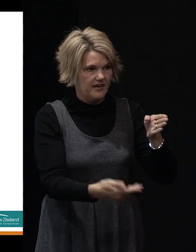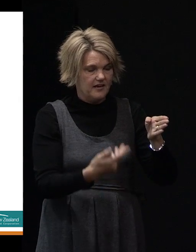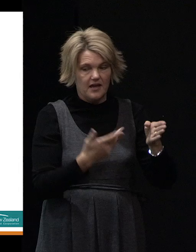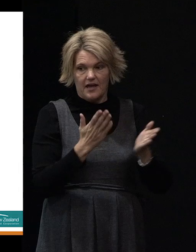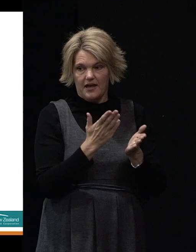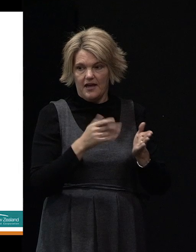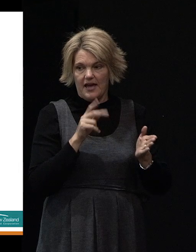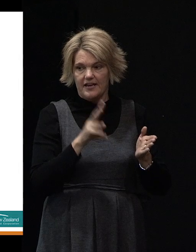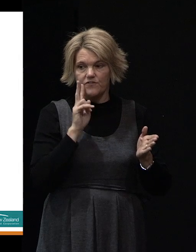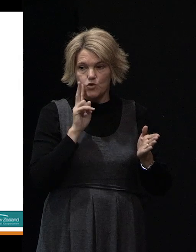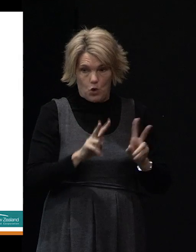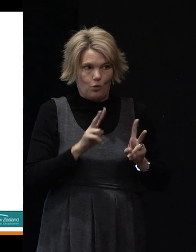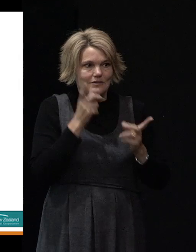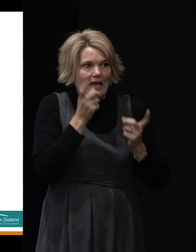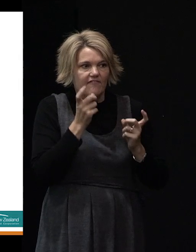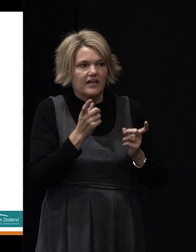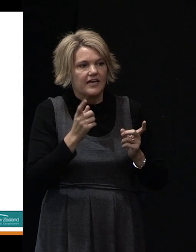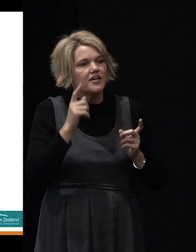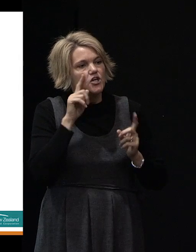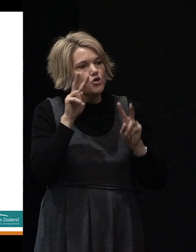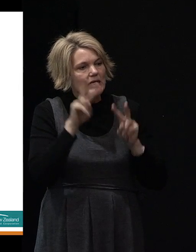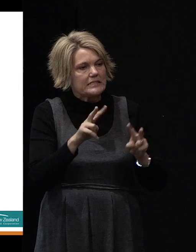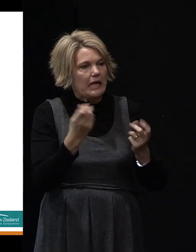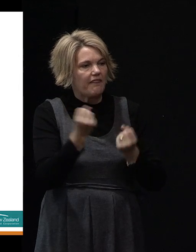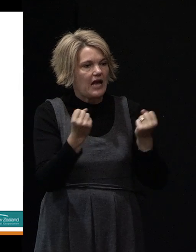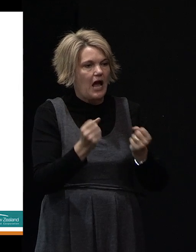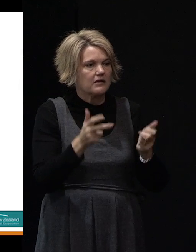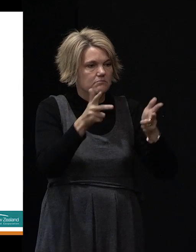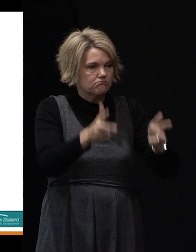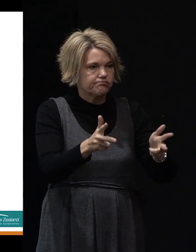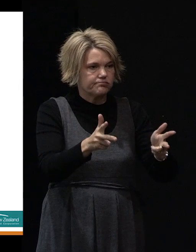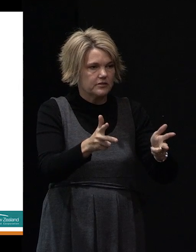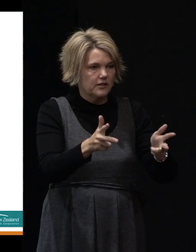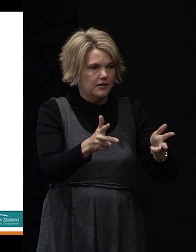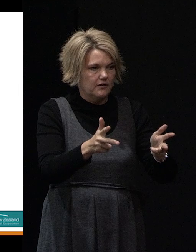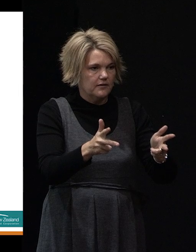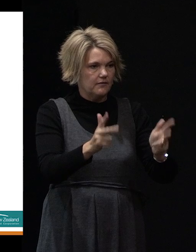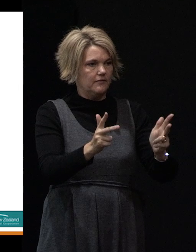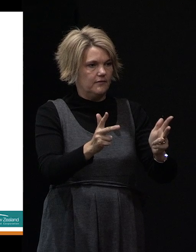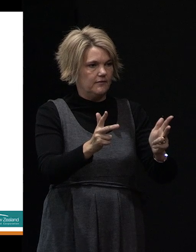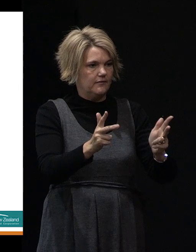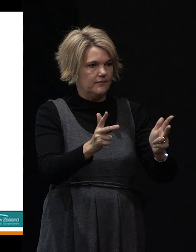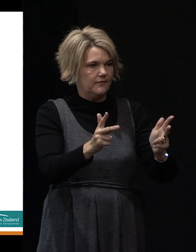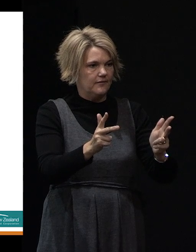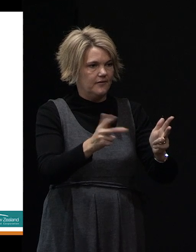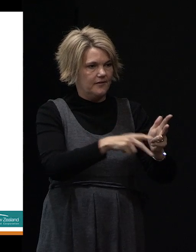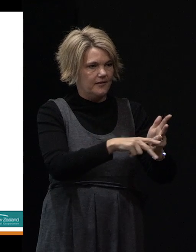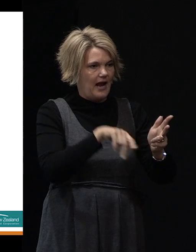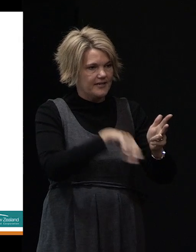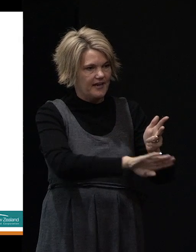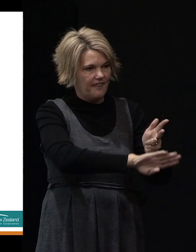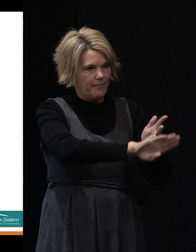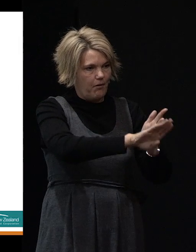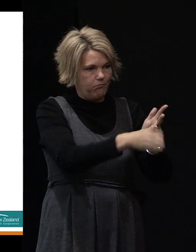actually see if you look carefully where the cars, the front of the cars have risen up. There's actually a bulge underneath the asphalt